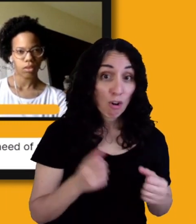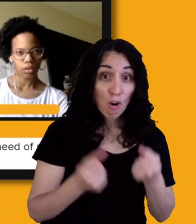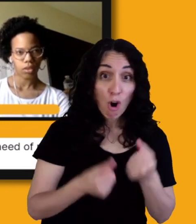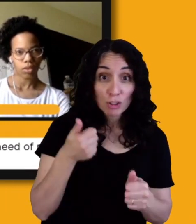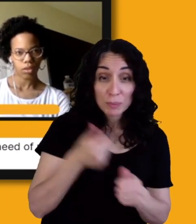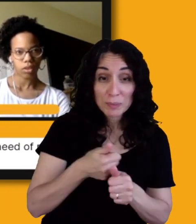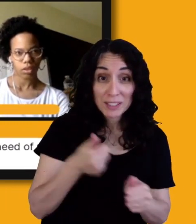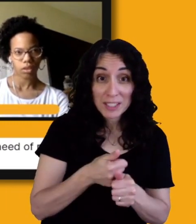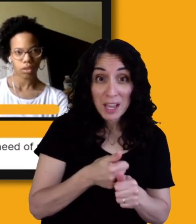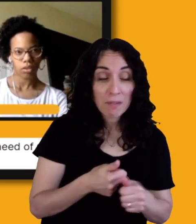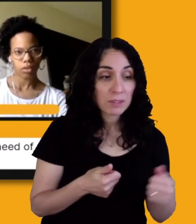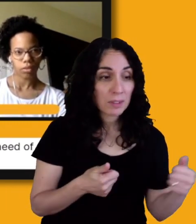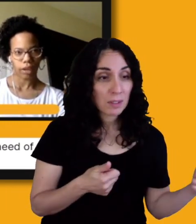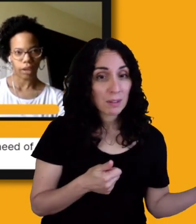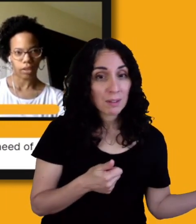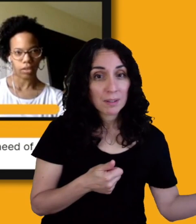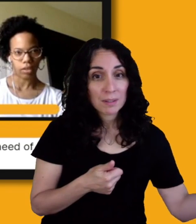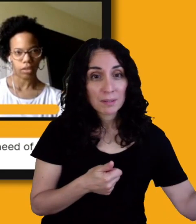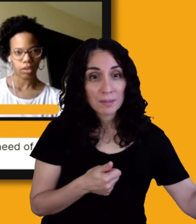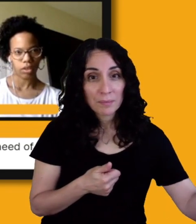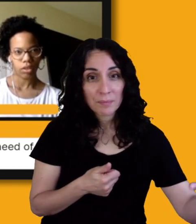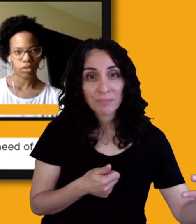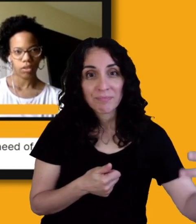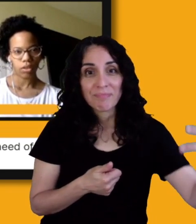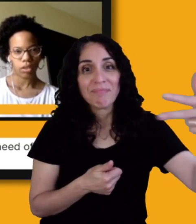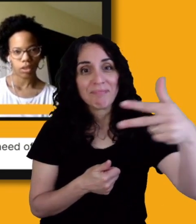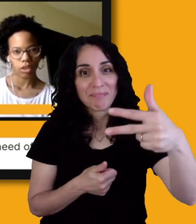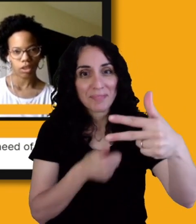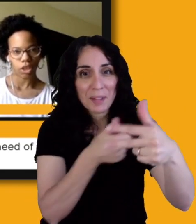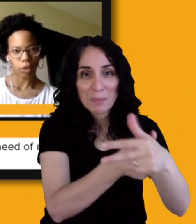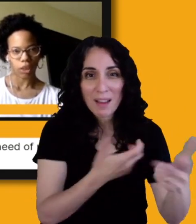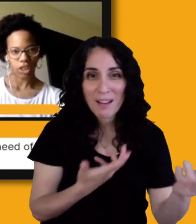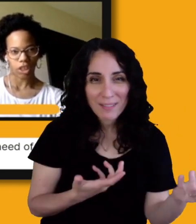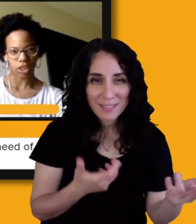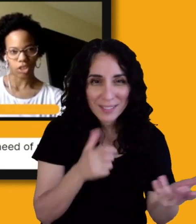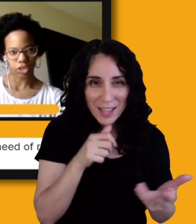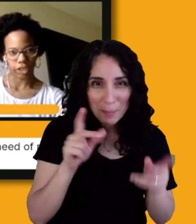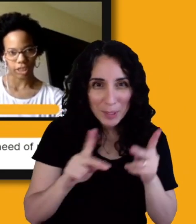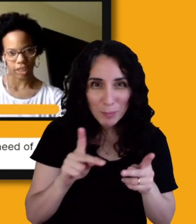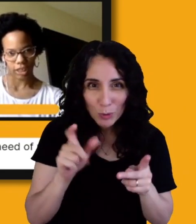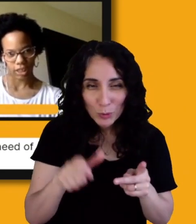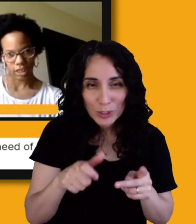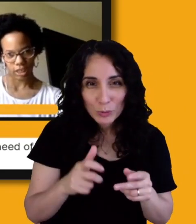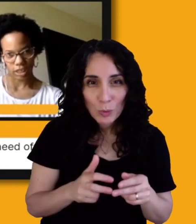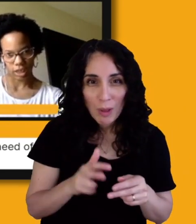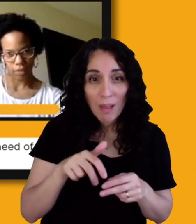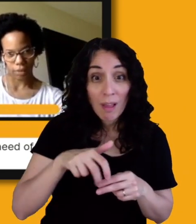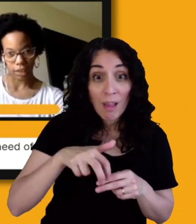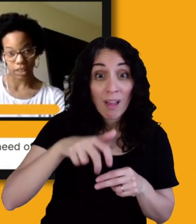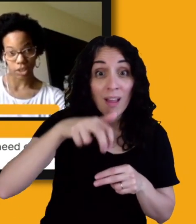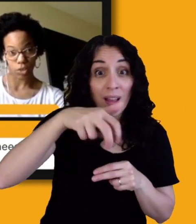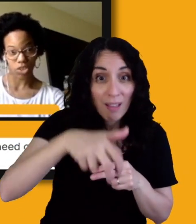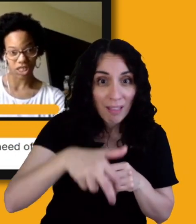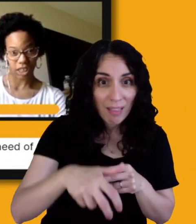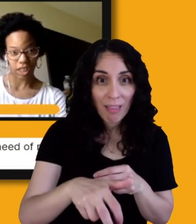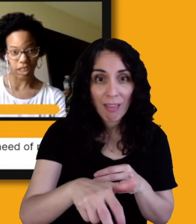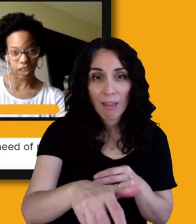you know, and then it means you don't have to go up and down. Um, question on the screen says, is there a place you see in need of